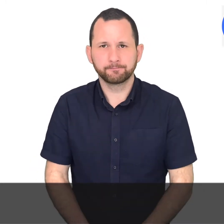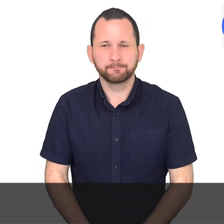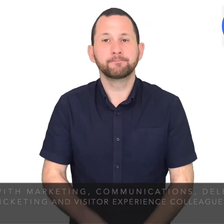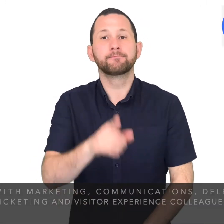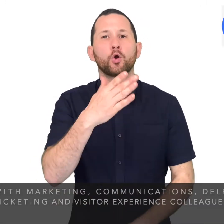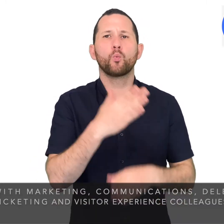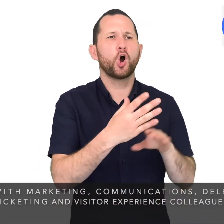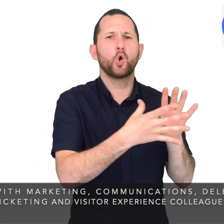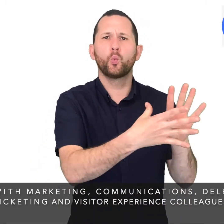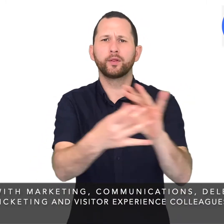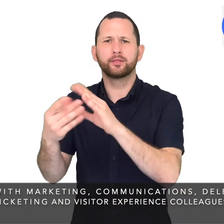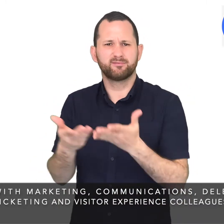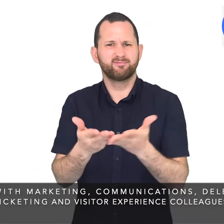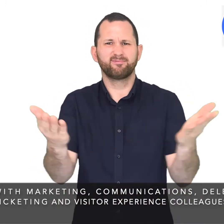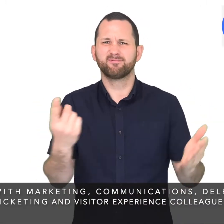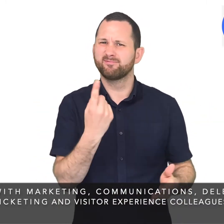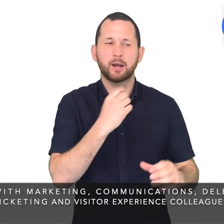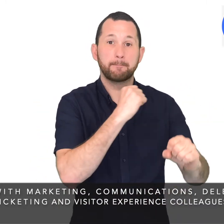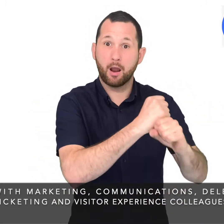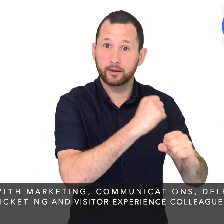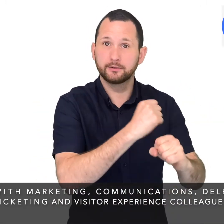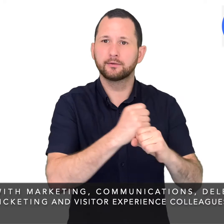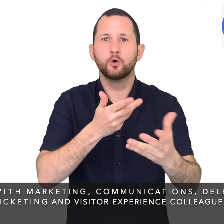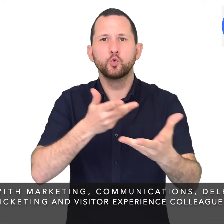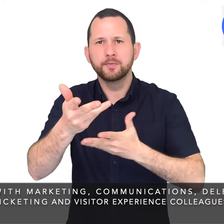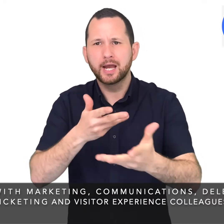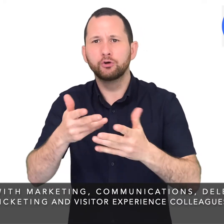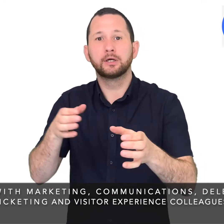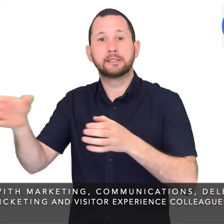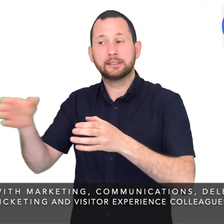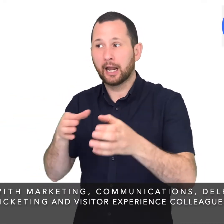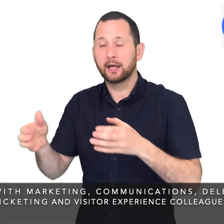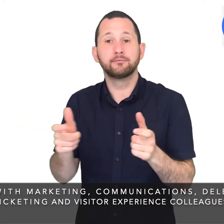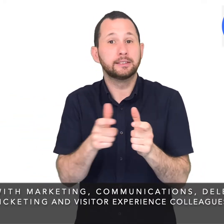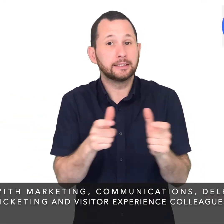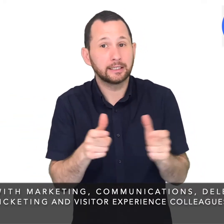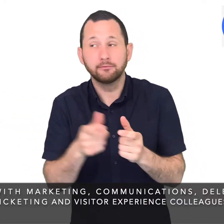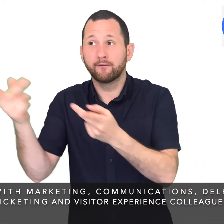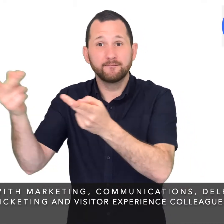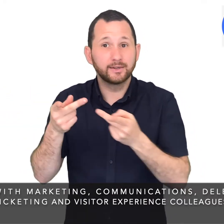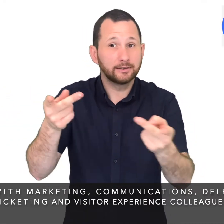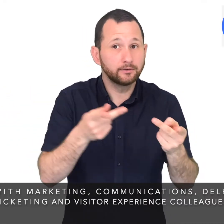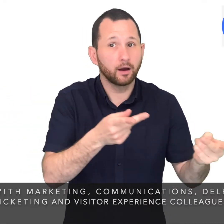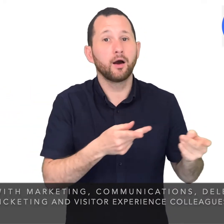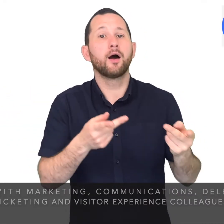Work with marketing, communications, delegates, ticketing and visitor experience colleagues